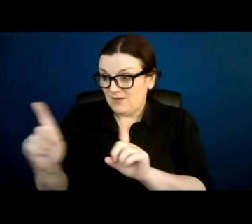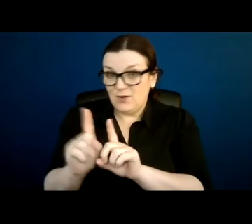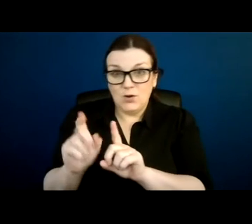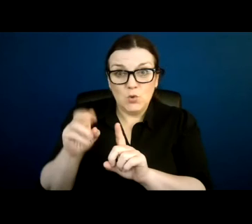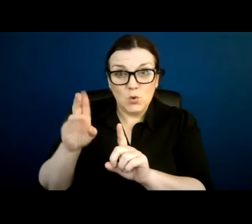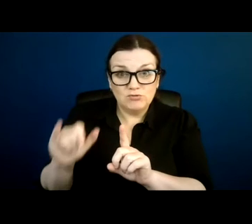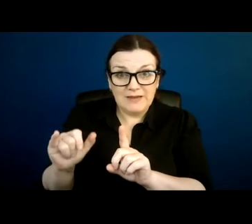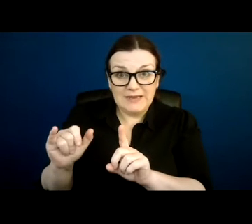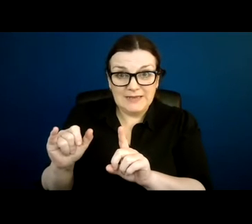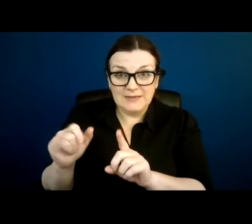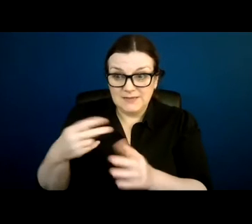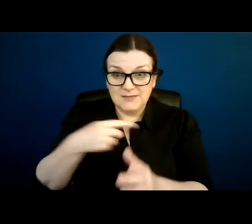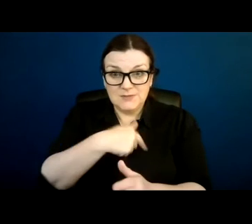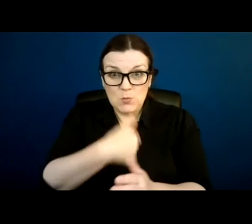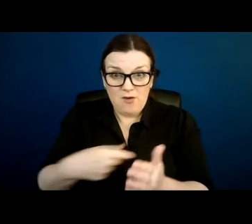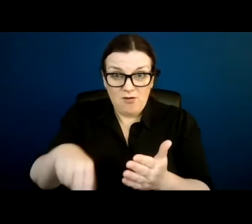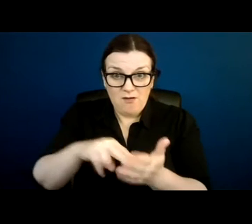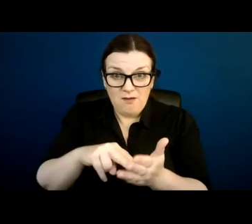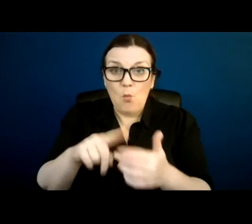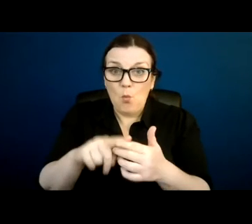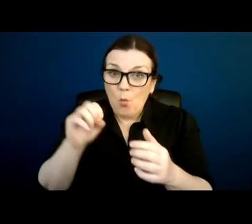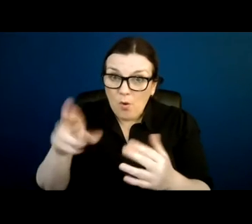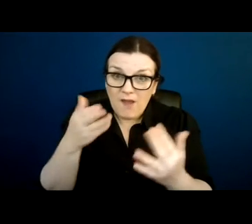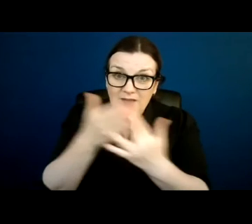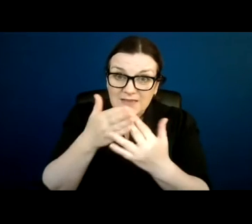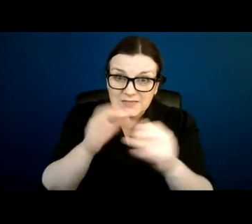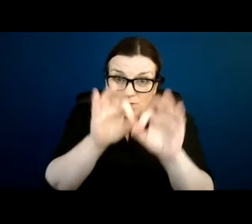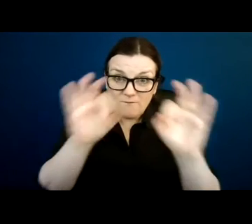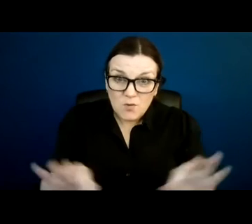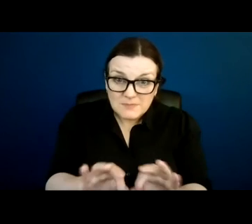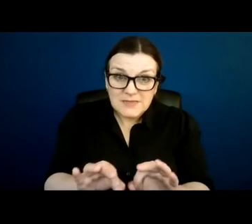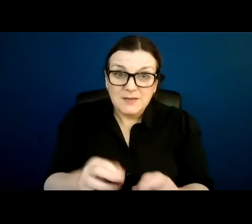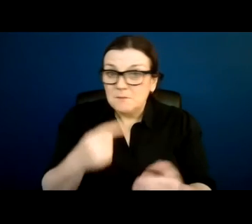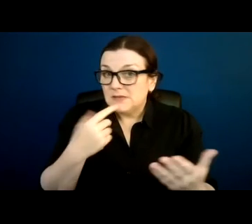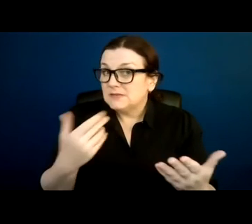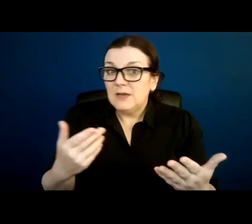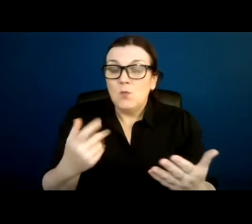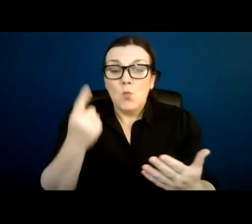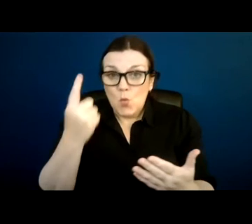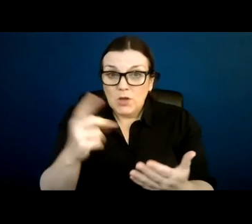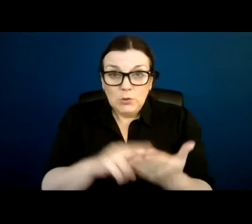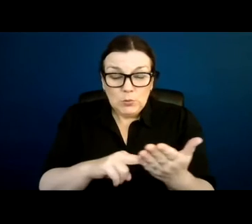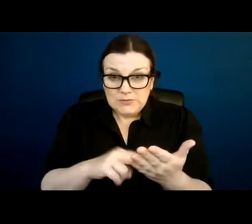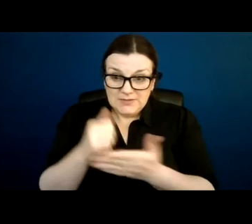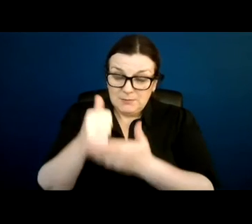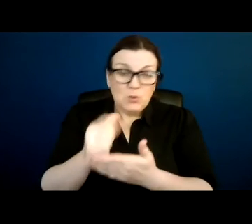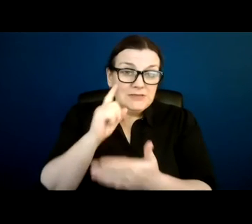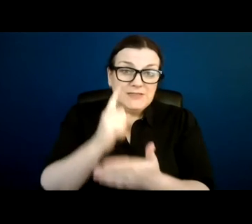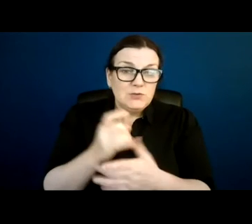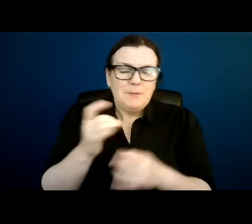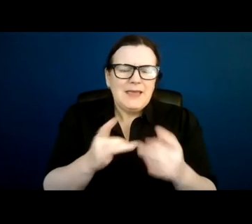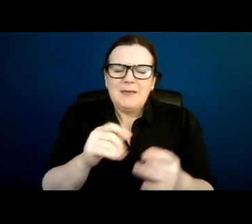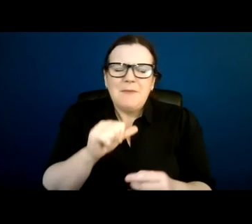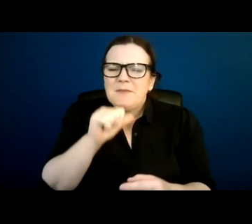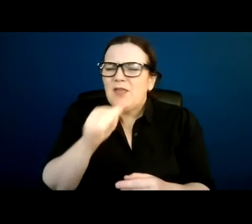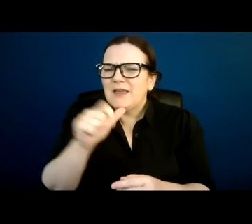forms? And yet, if one of them has been using supported decision-making, not calling it that, And